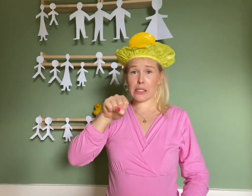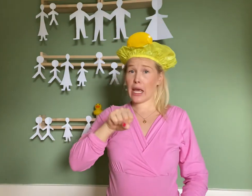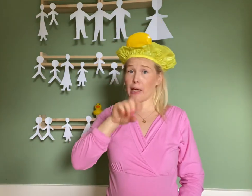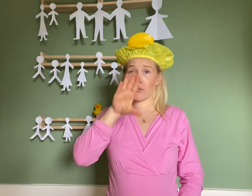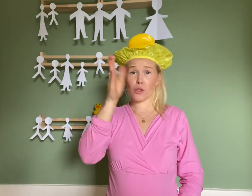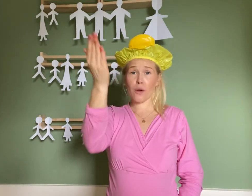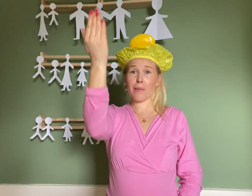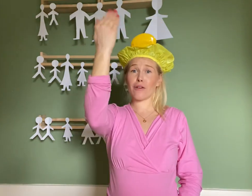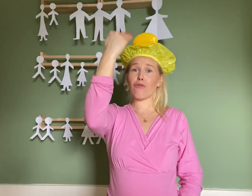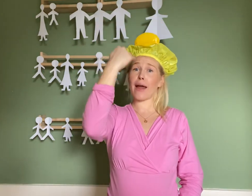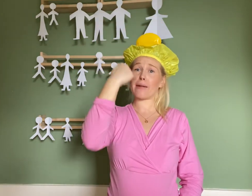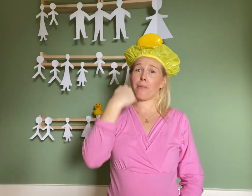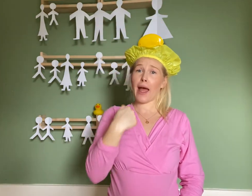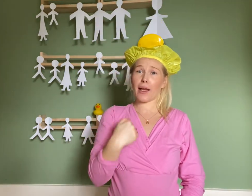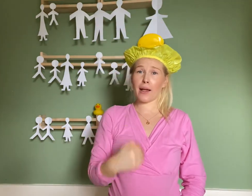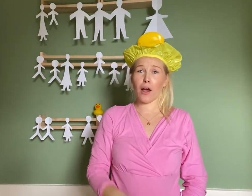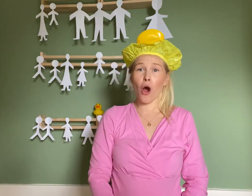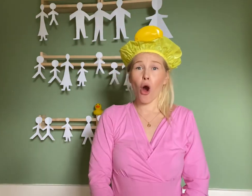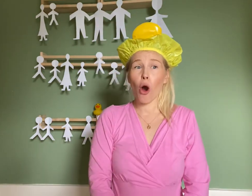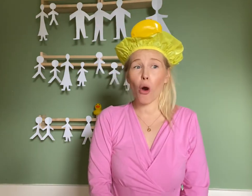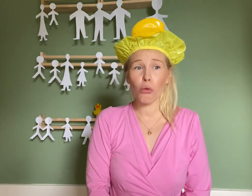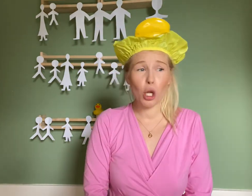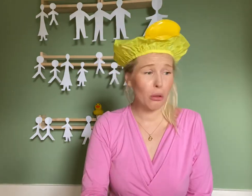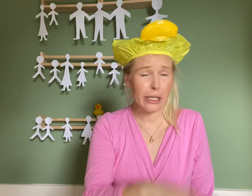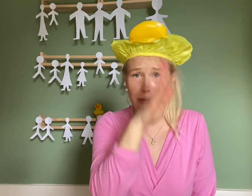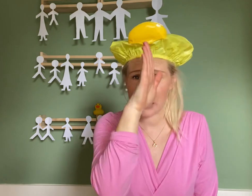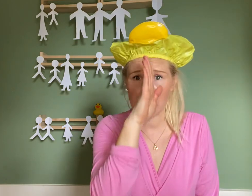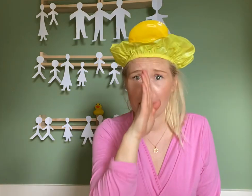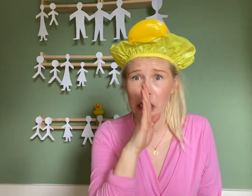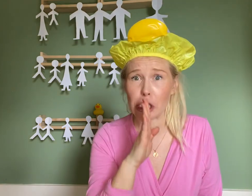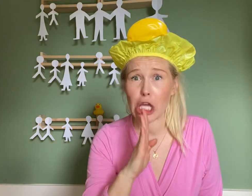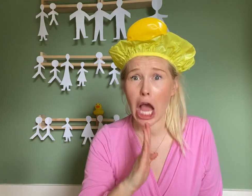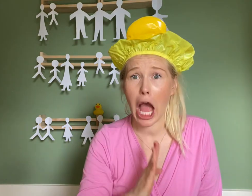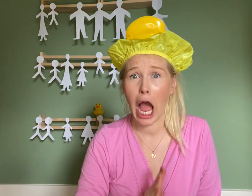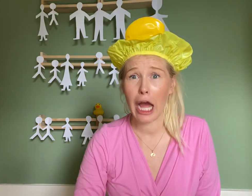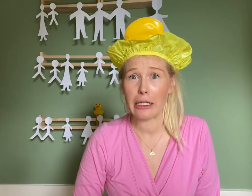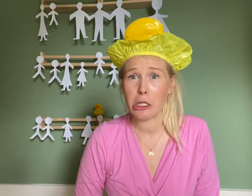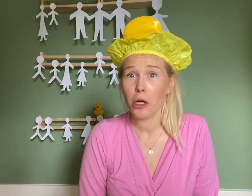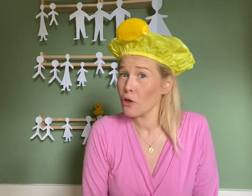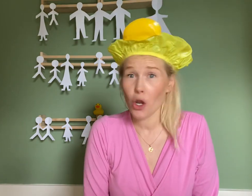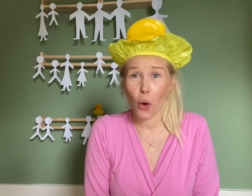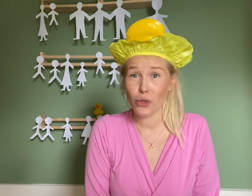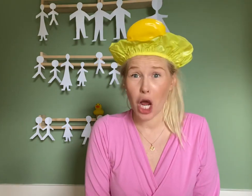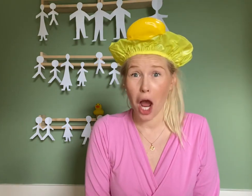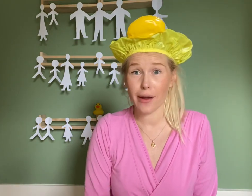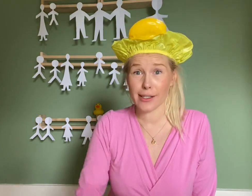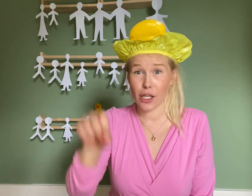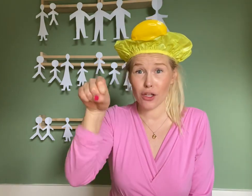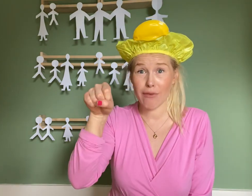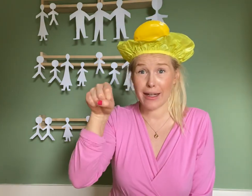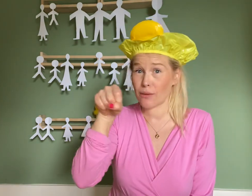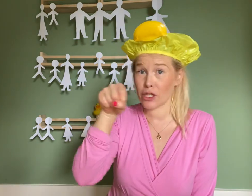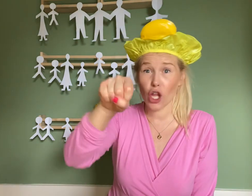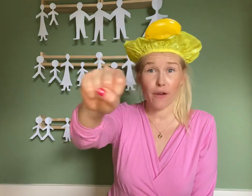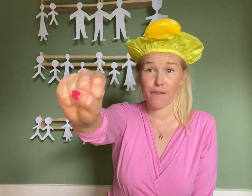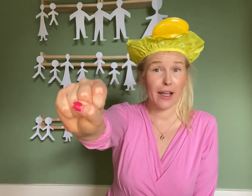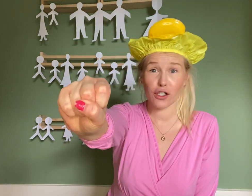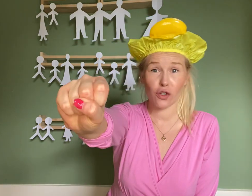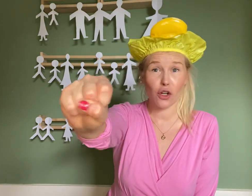came swimming right back. Oh no, this bit's a bit sad. No ducks. Are you ready with no fingers on your